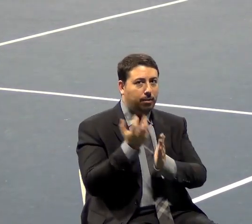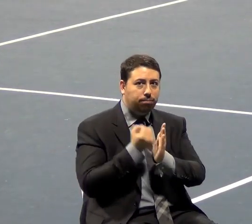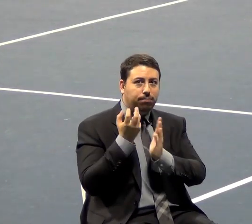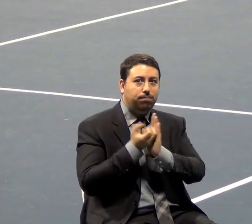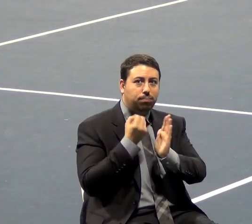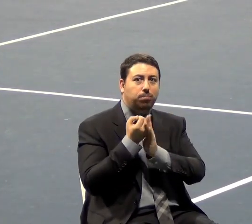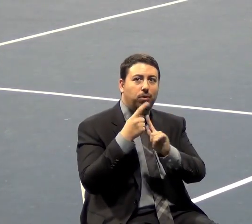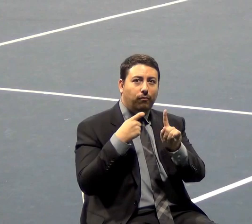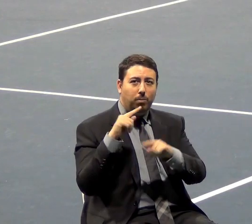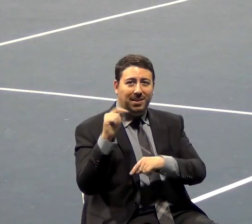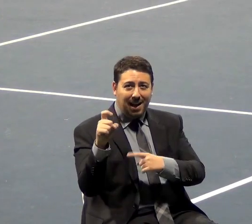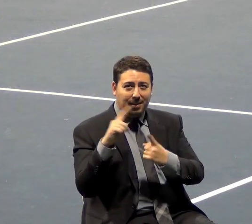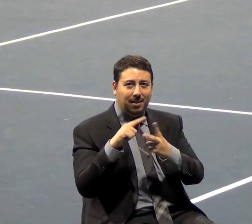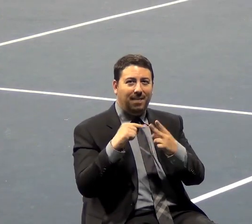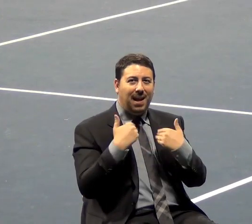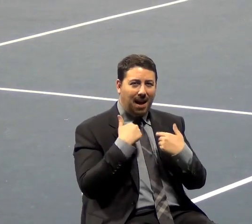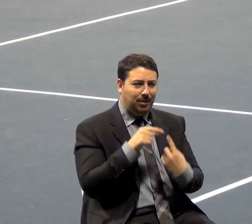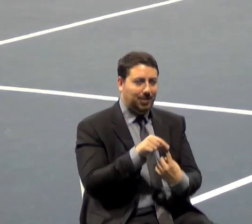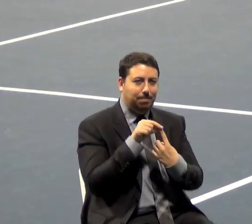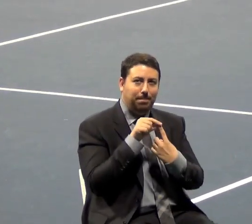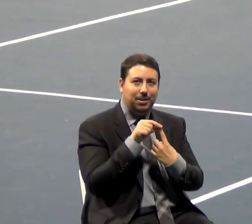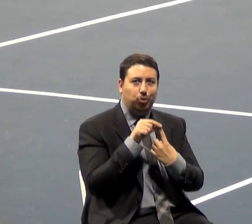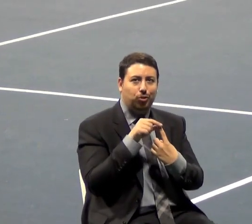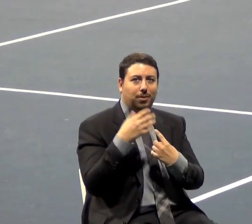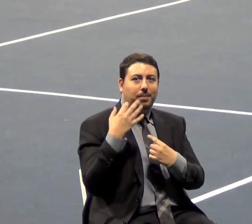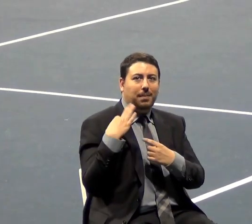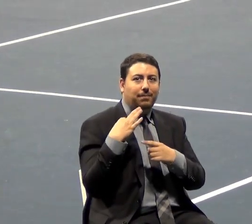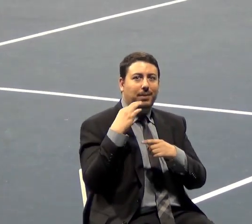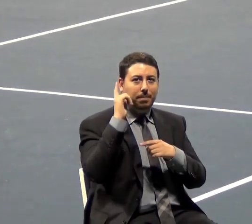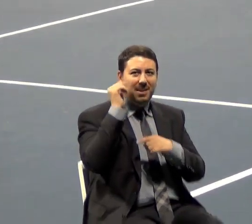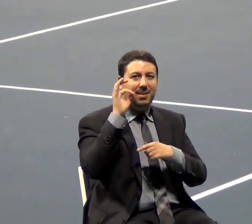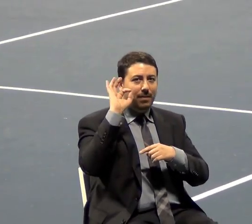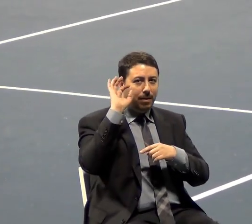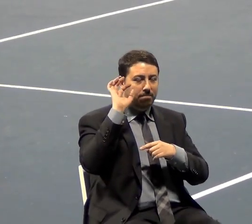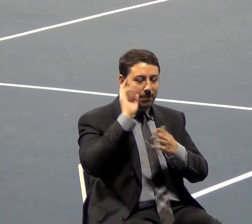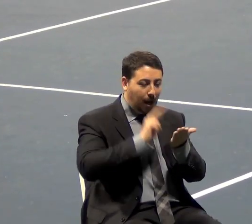privileges by the Federal Reserve, and they have contracts with the government, that's a different story.